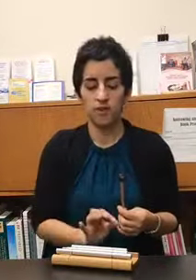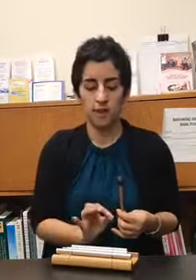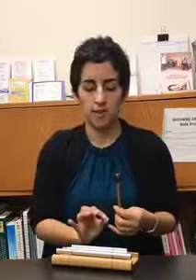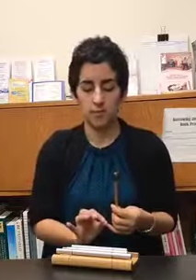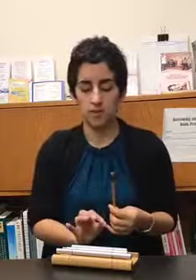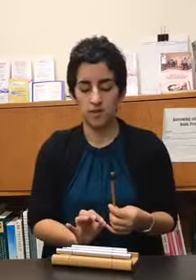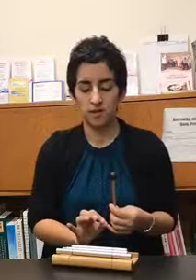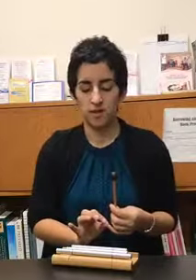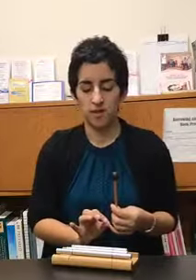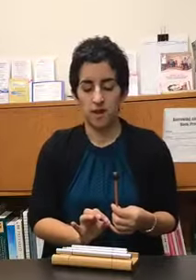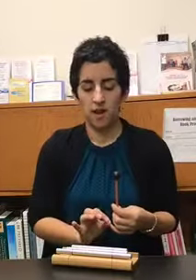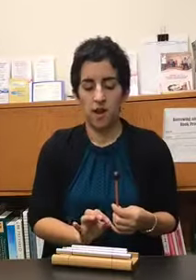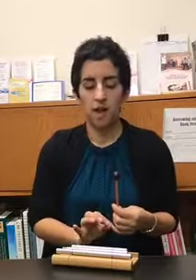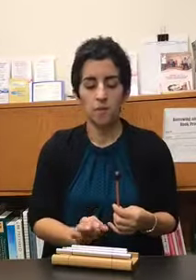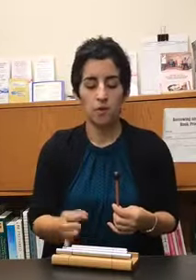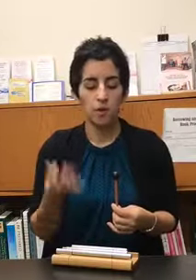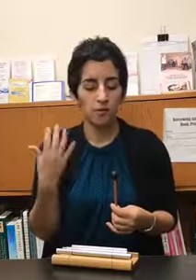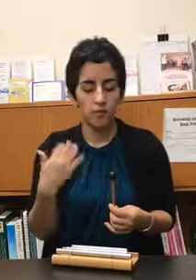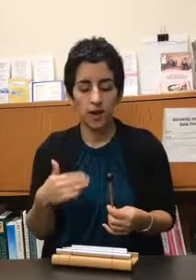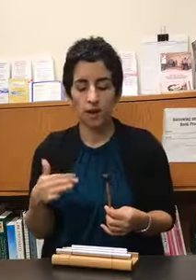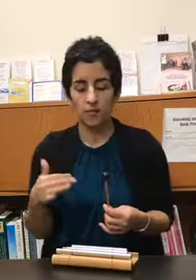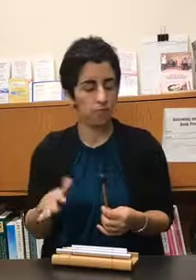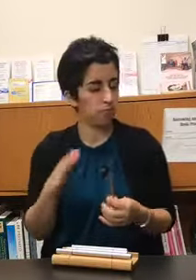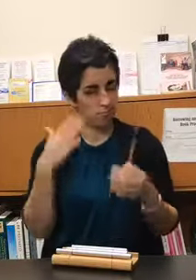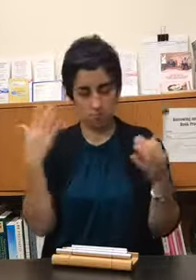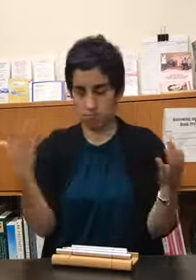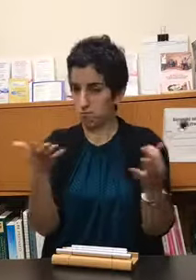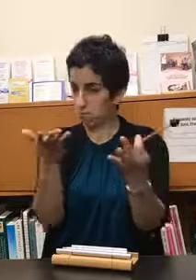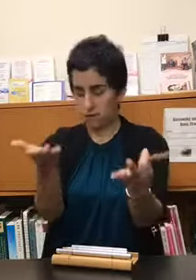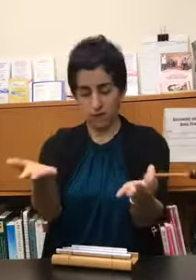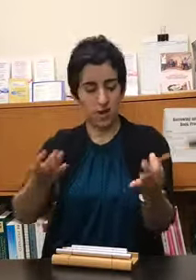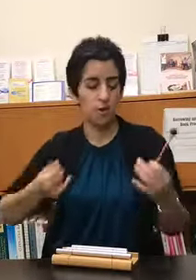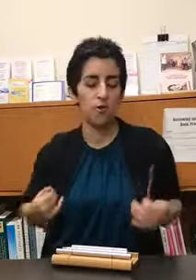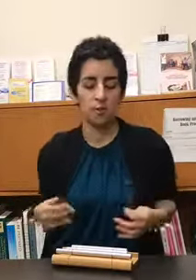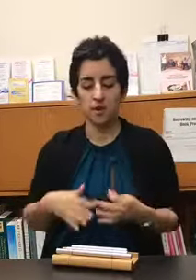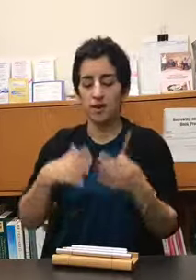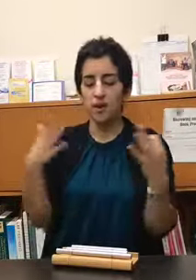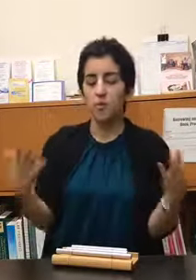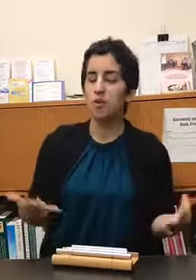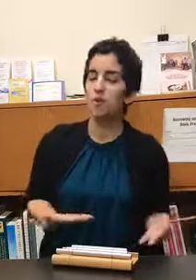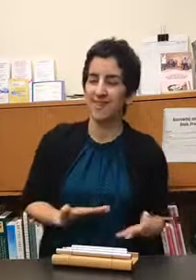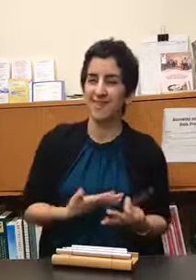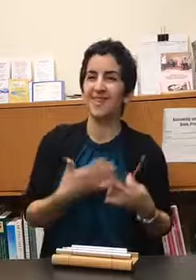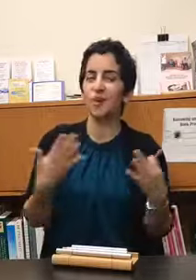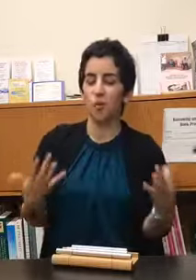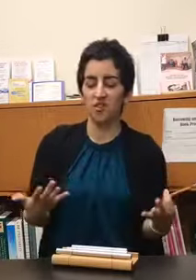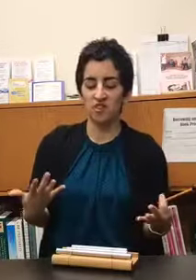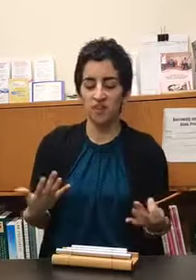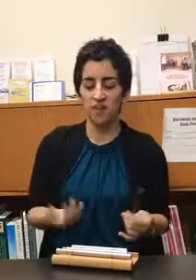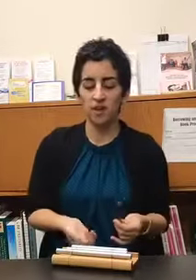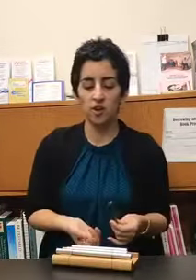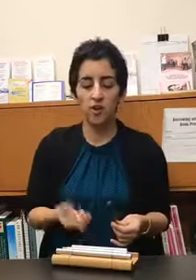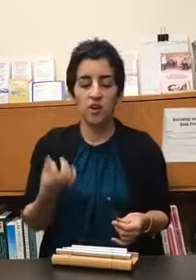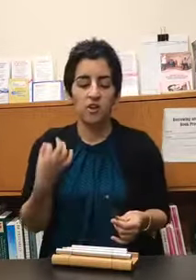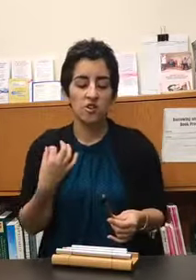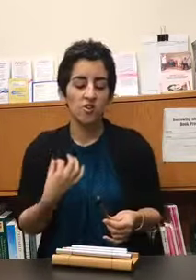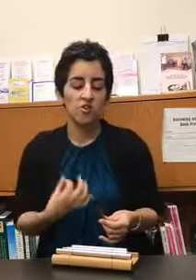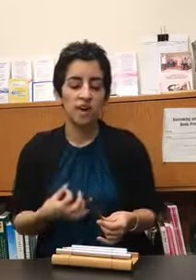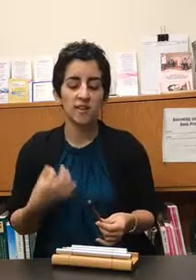times and i'm going to invite i'm going invite you i'm going to invite anyone who's listening or watching this later to just